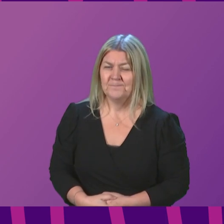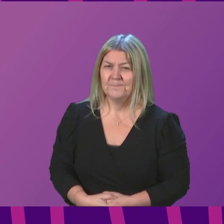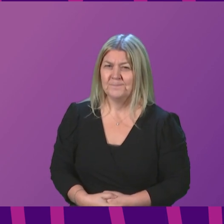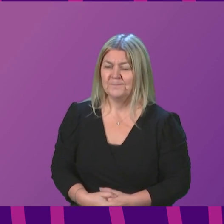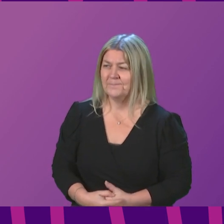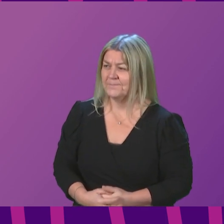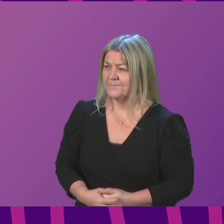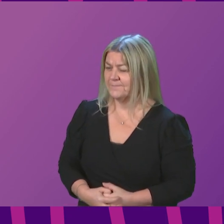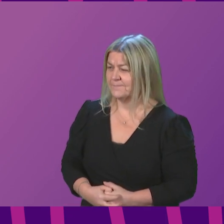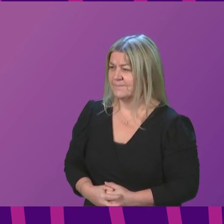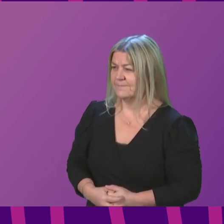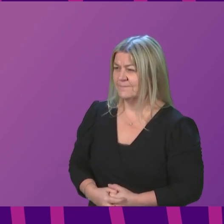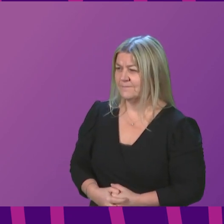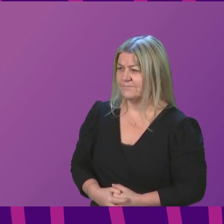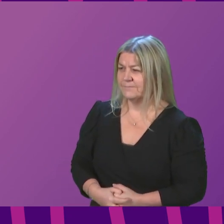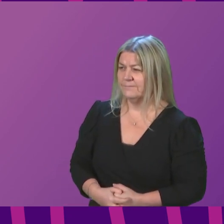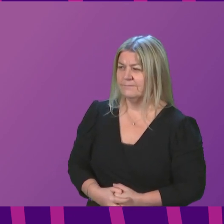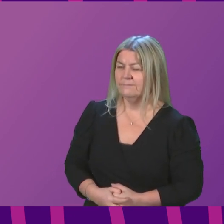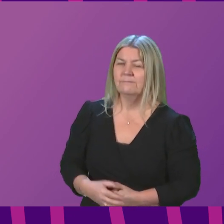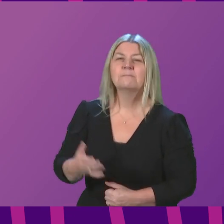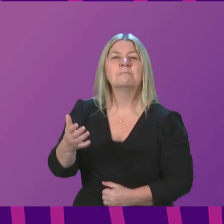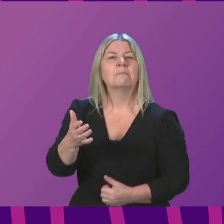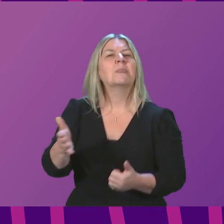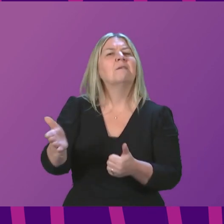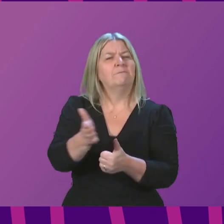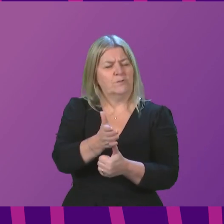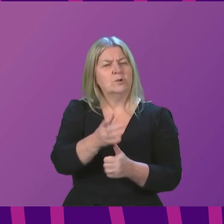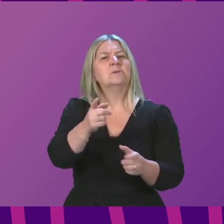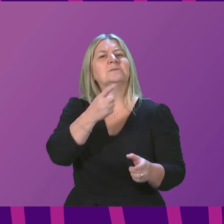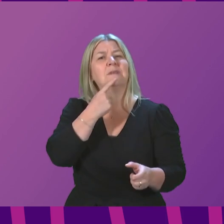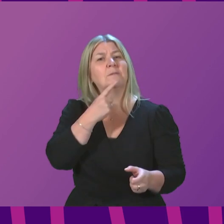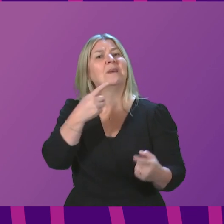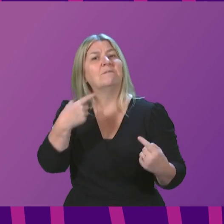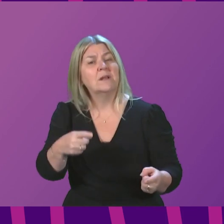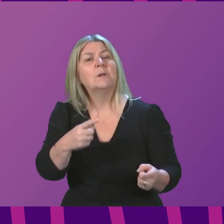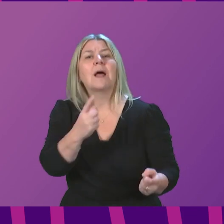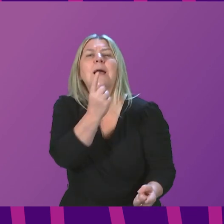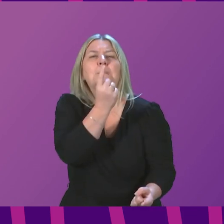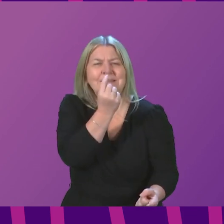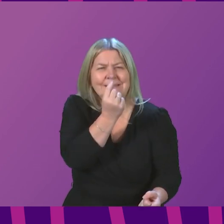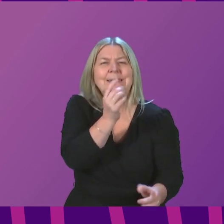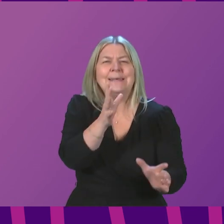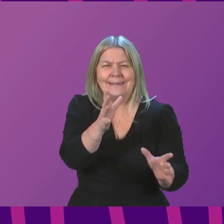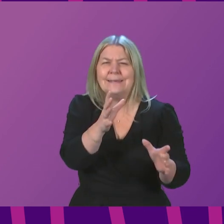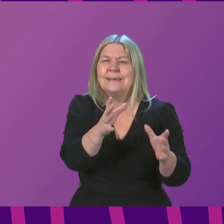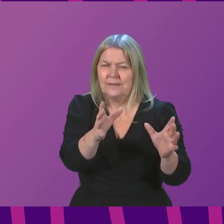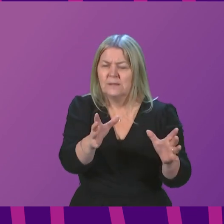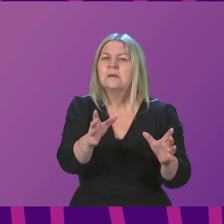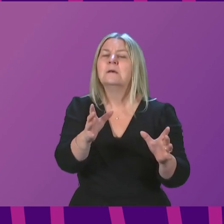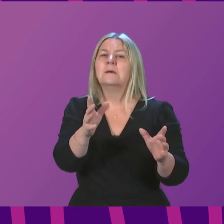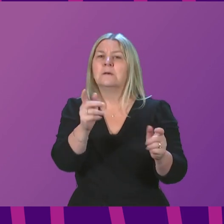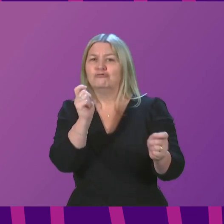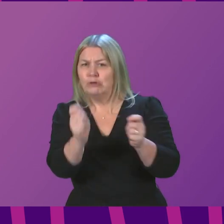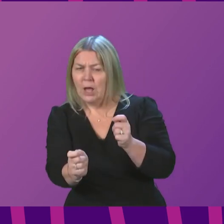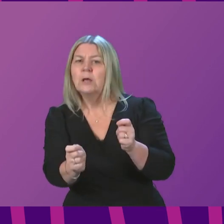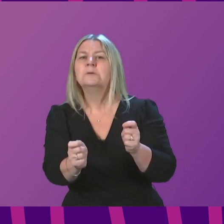Firstly, I will make sure that information on capacity and the changing nature and volume of capacity